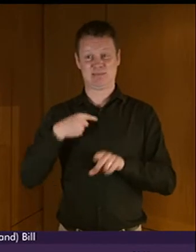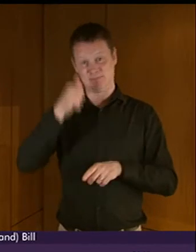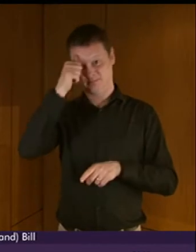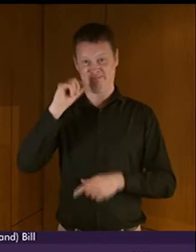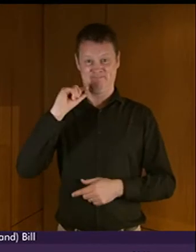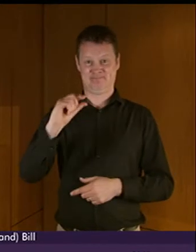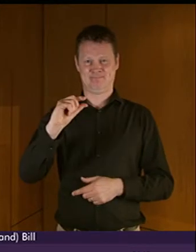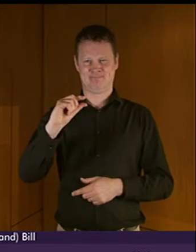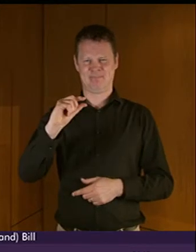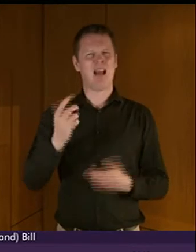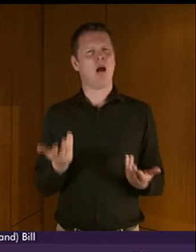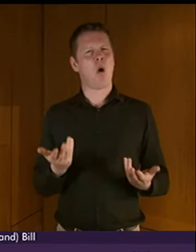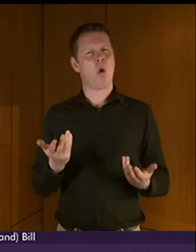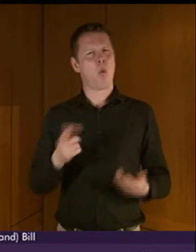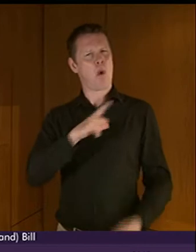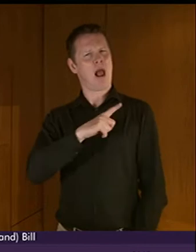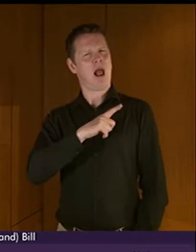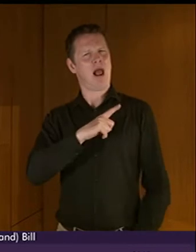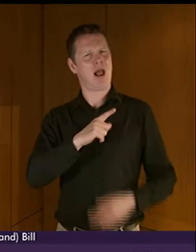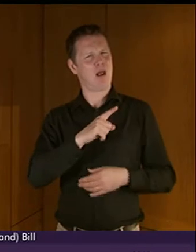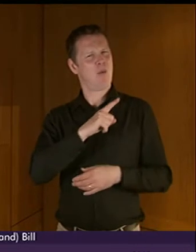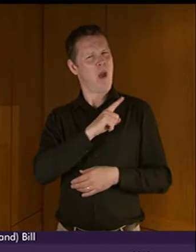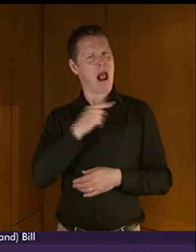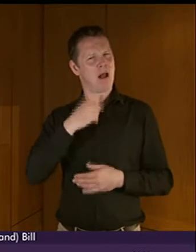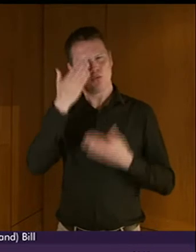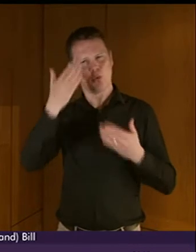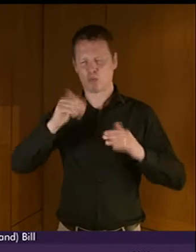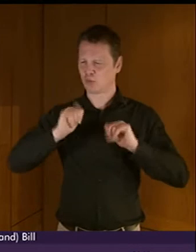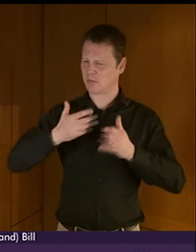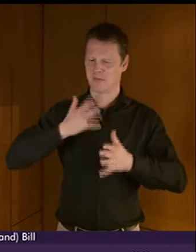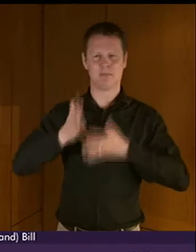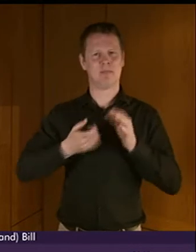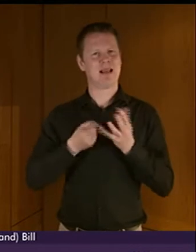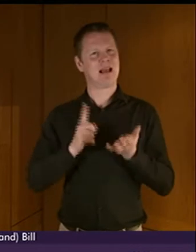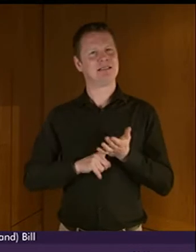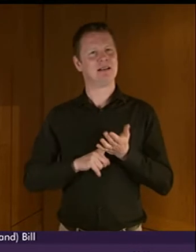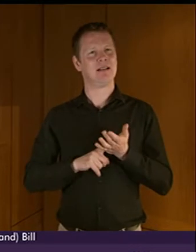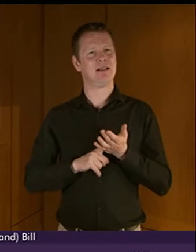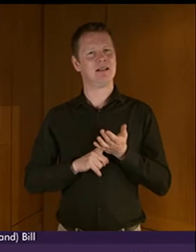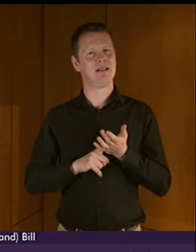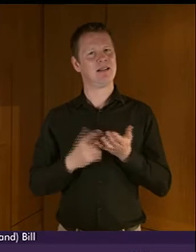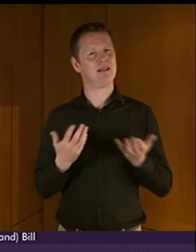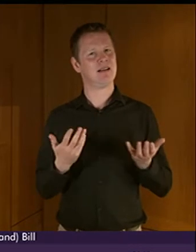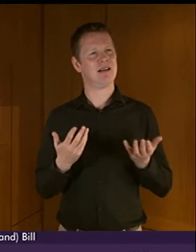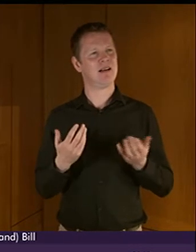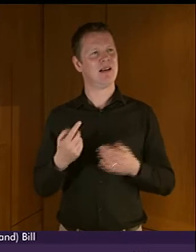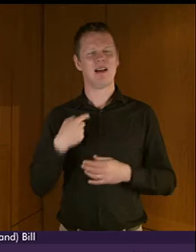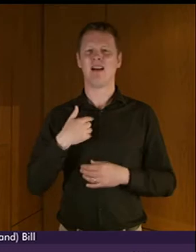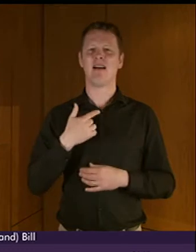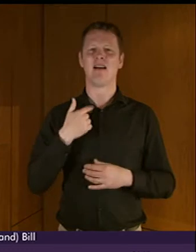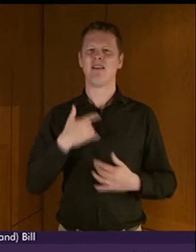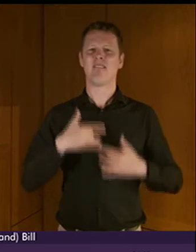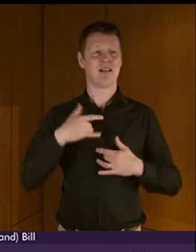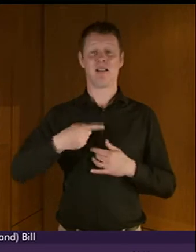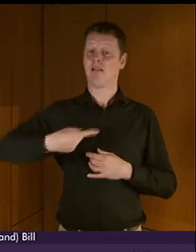And why is that? It's because quite often we assume that others will speak our